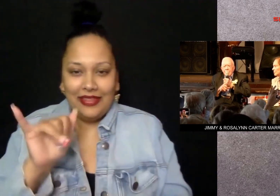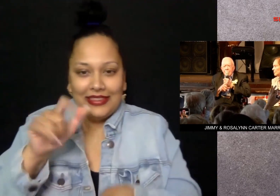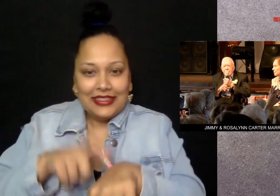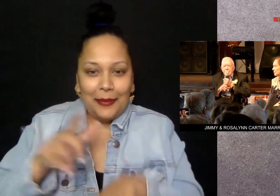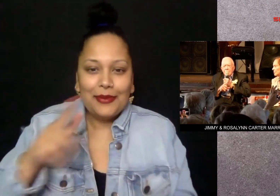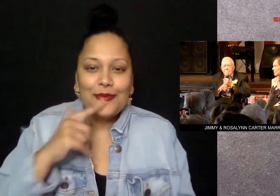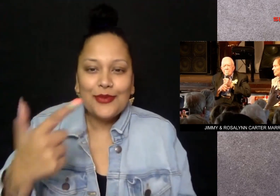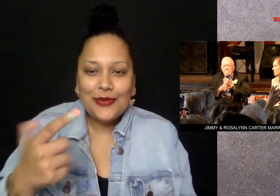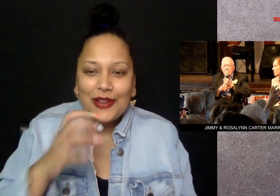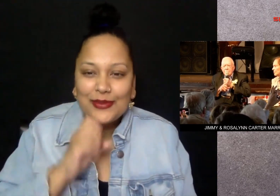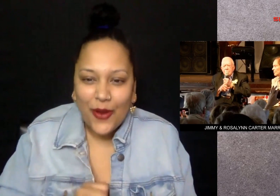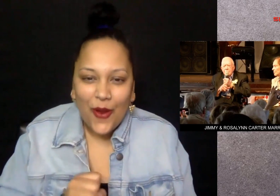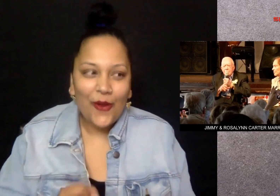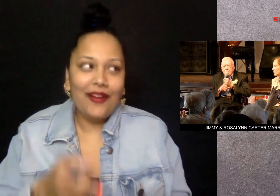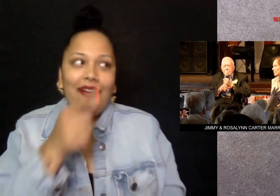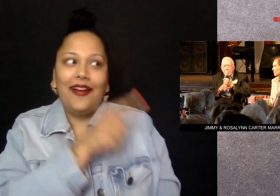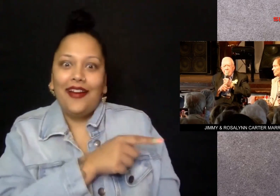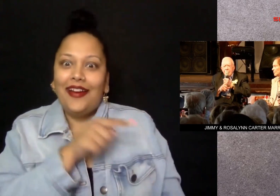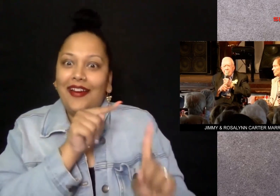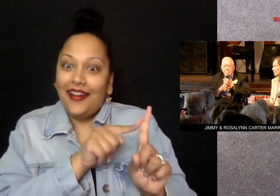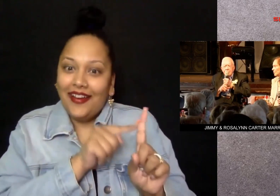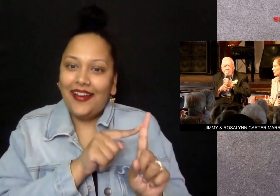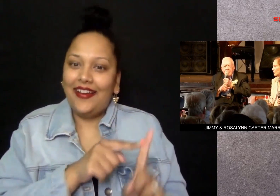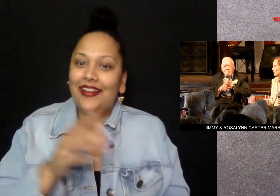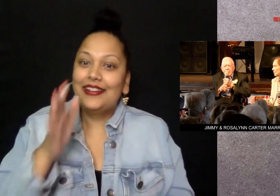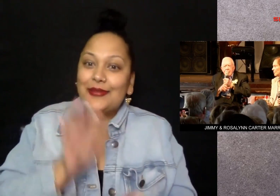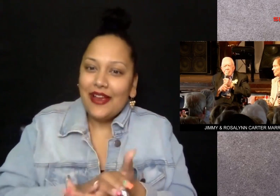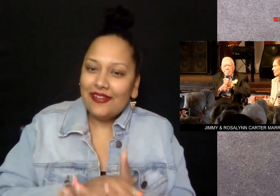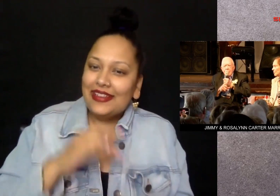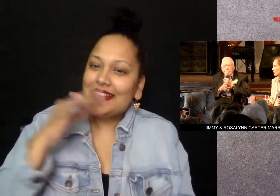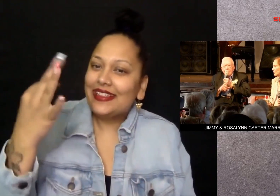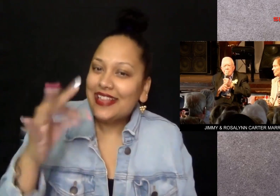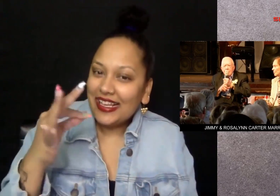was 19 when they were married Whoa! 77 years!